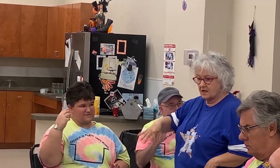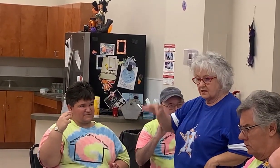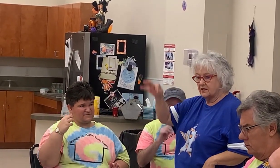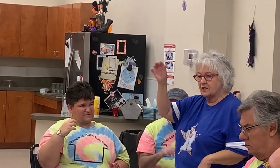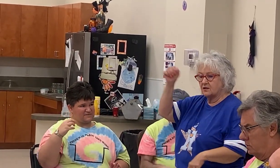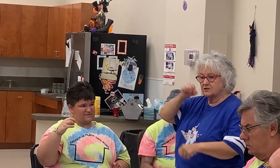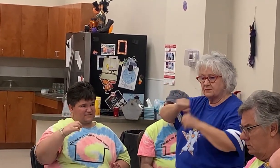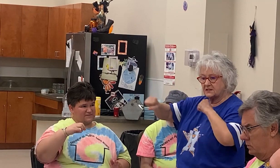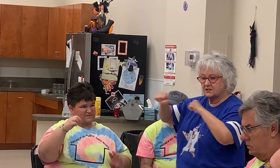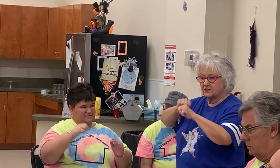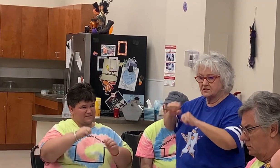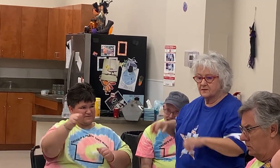Okay.